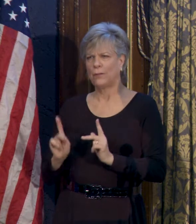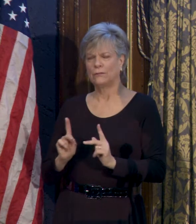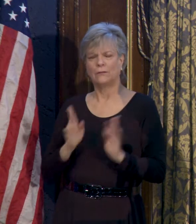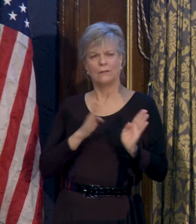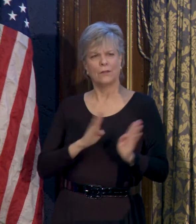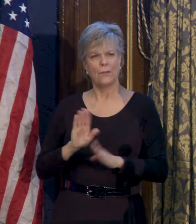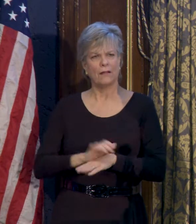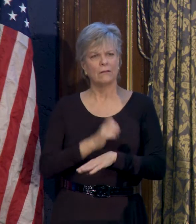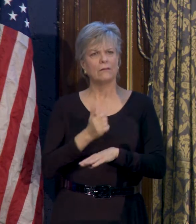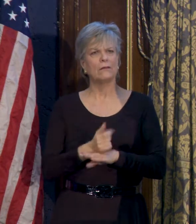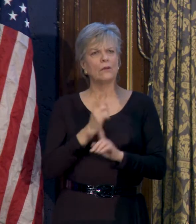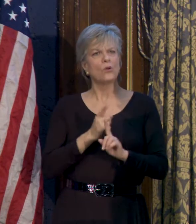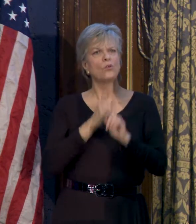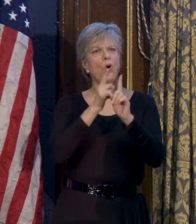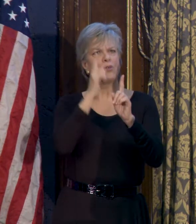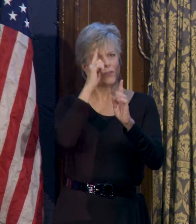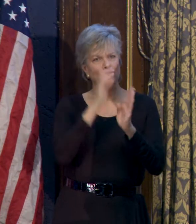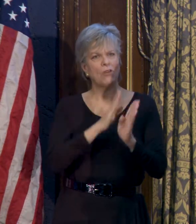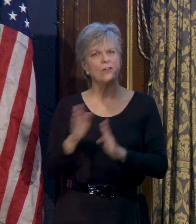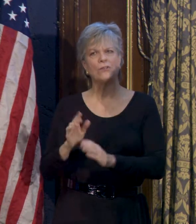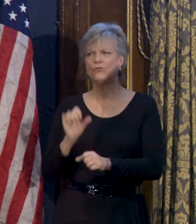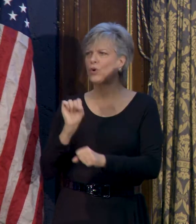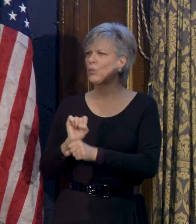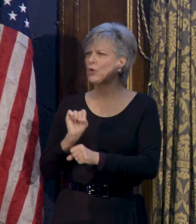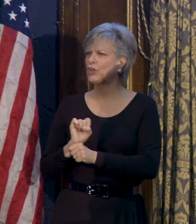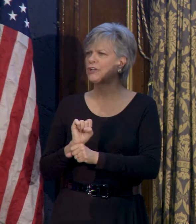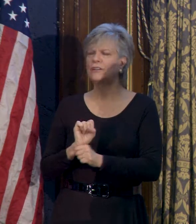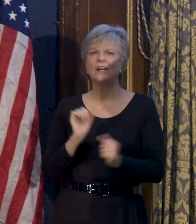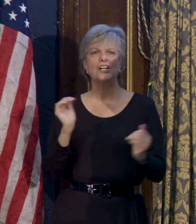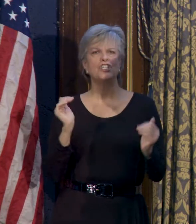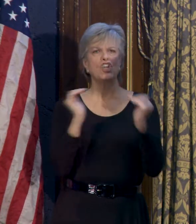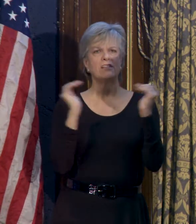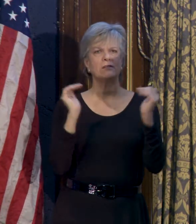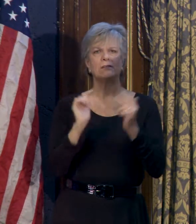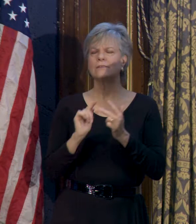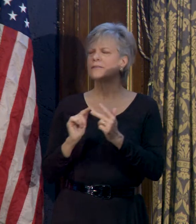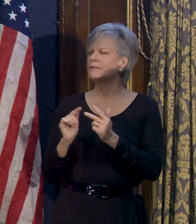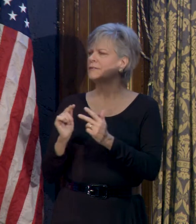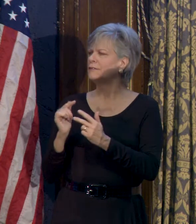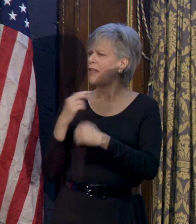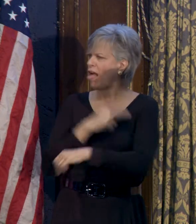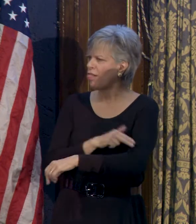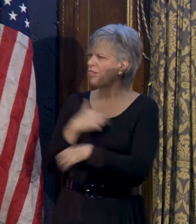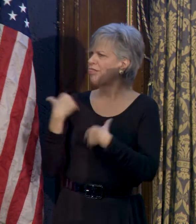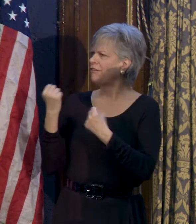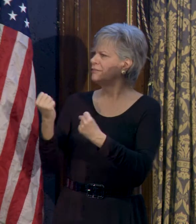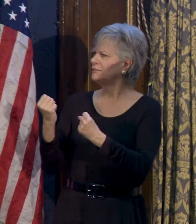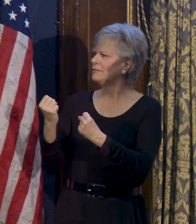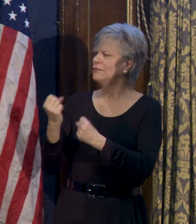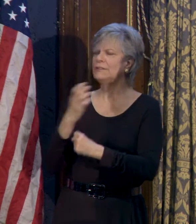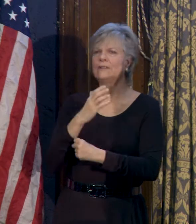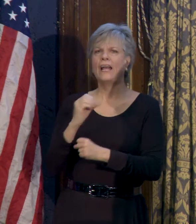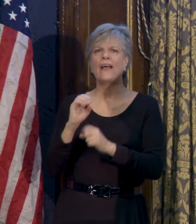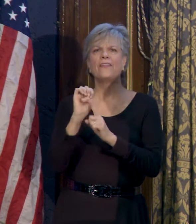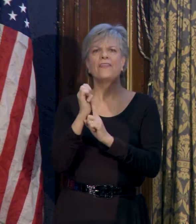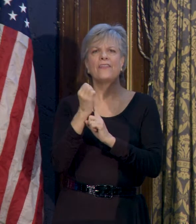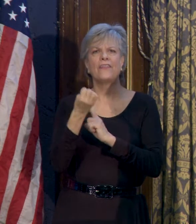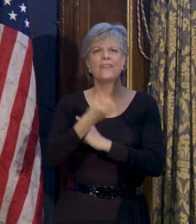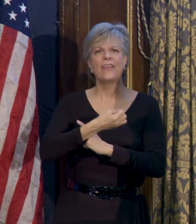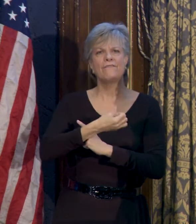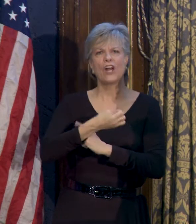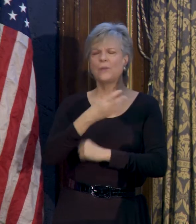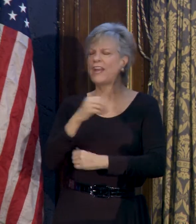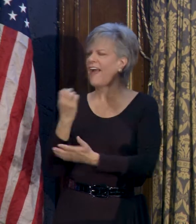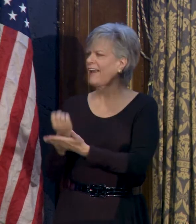establishes goals and strategies for our work in justice, health, economic development, and the environment. These priorities